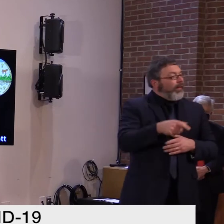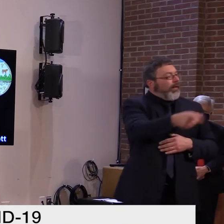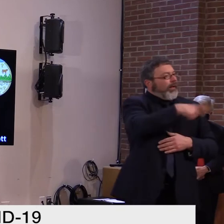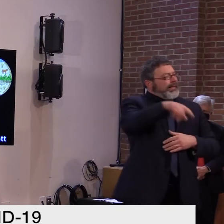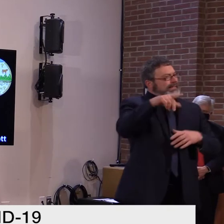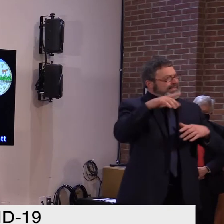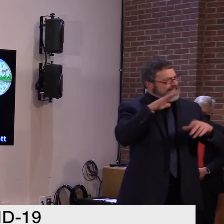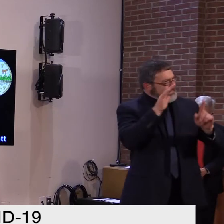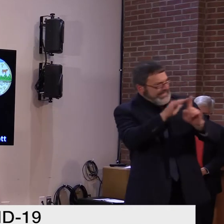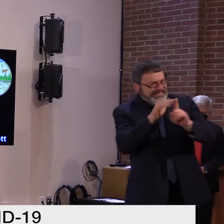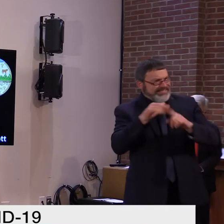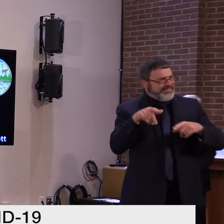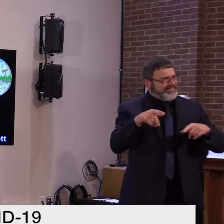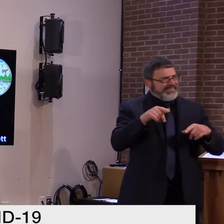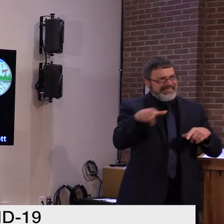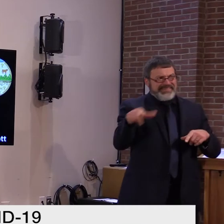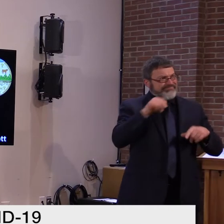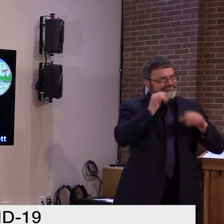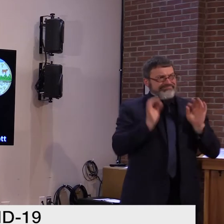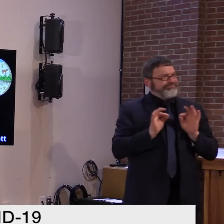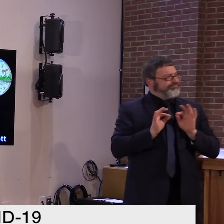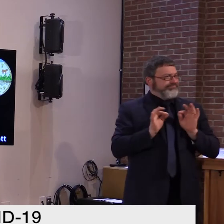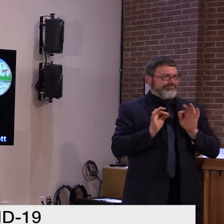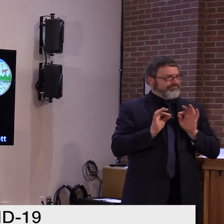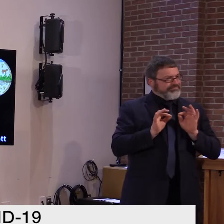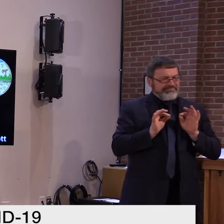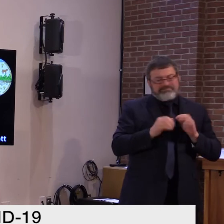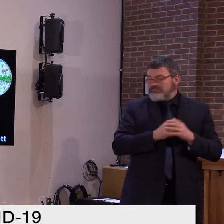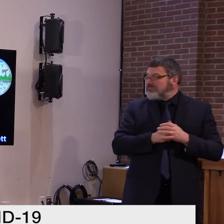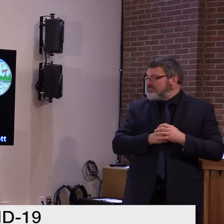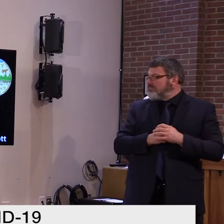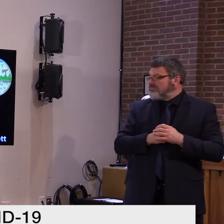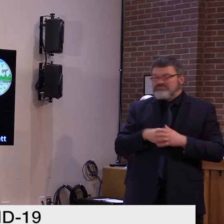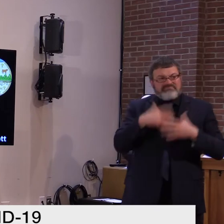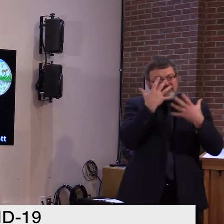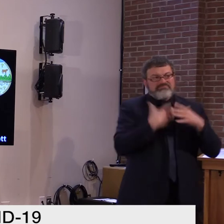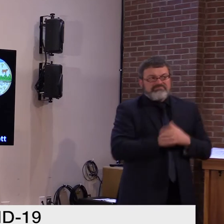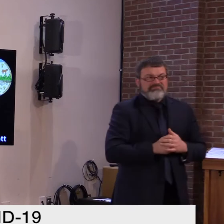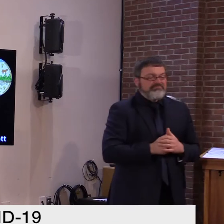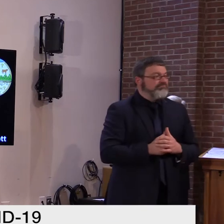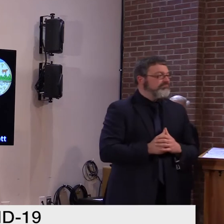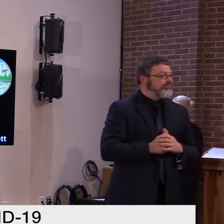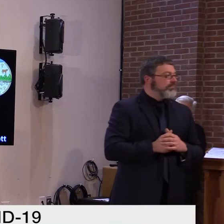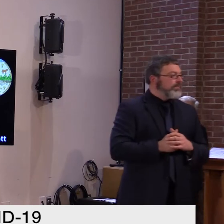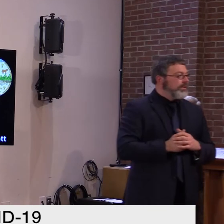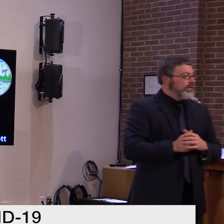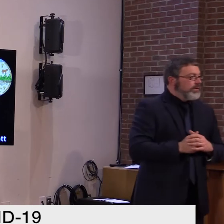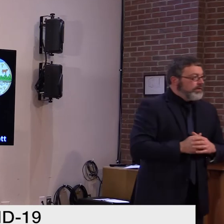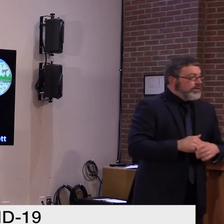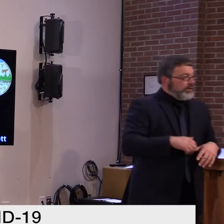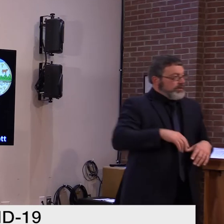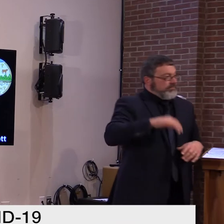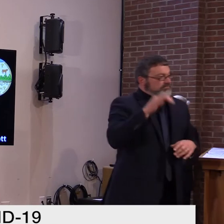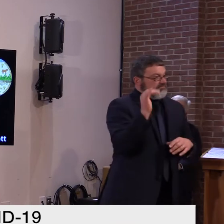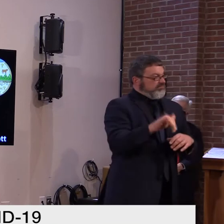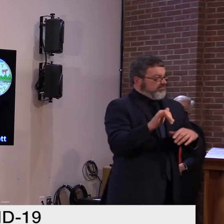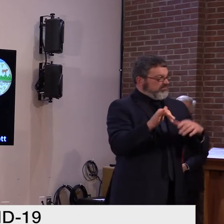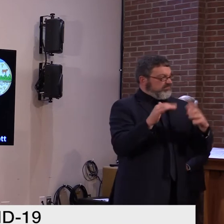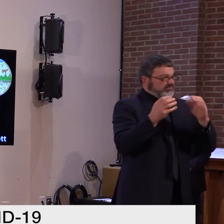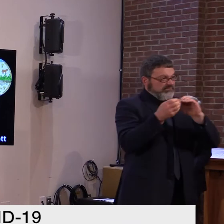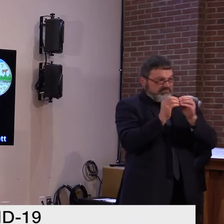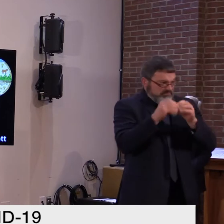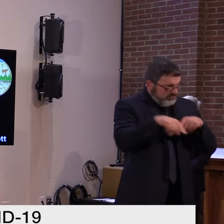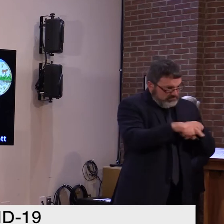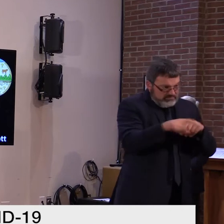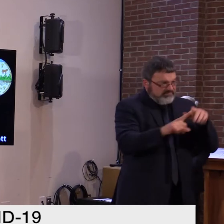So just like we've had an increase in the number of cases, the same goes for the number of new situations our contact